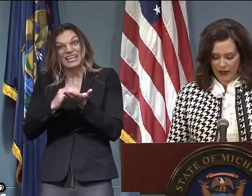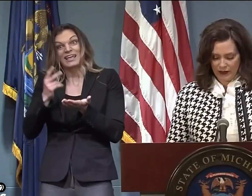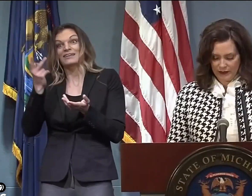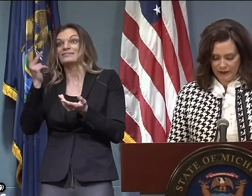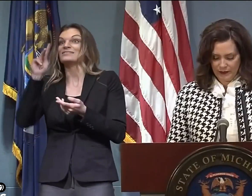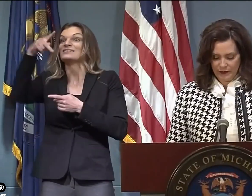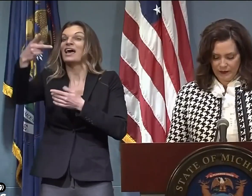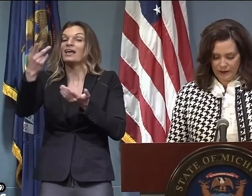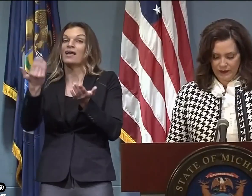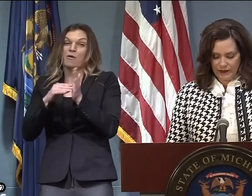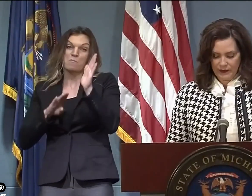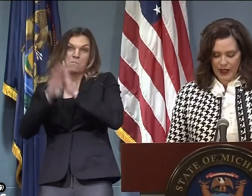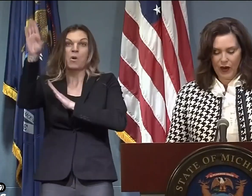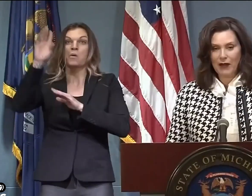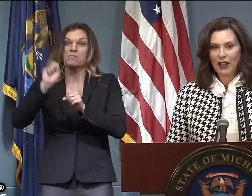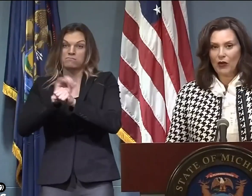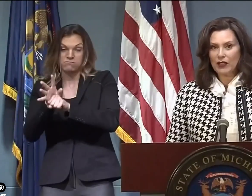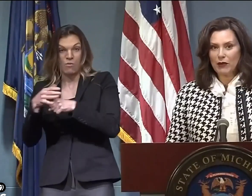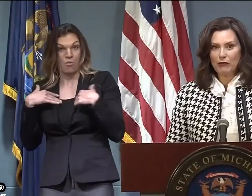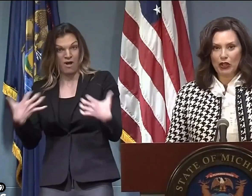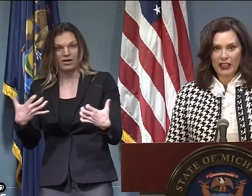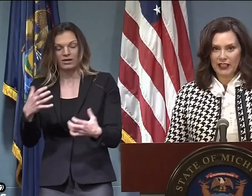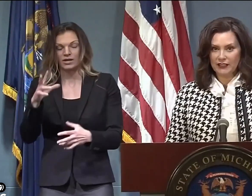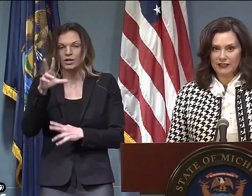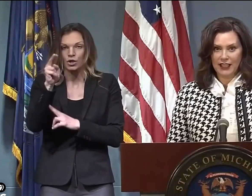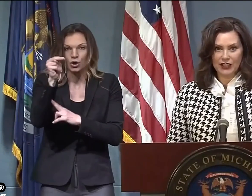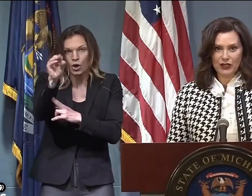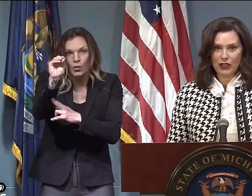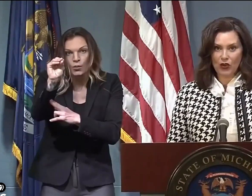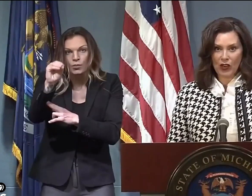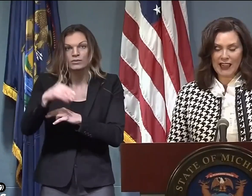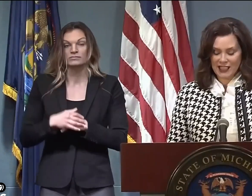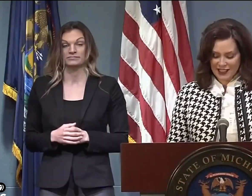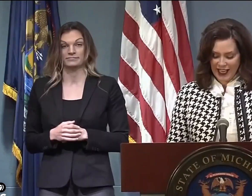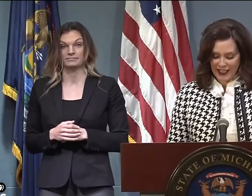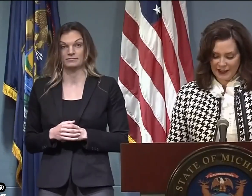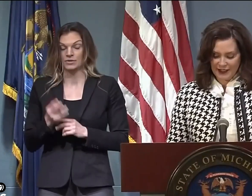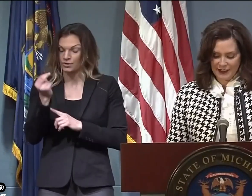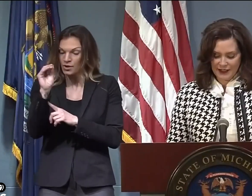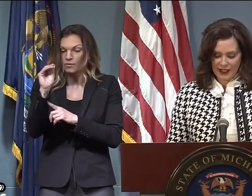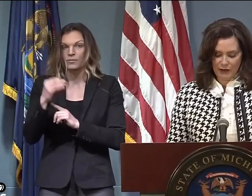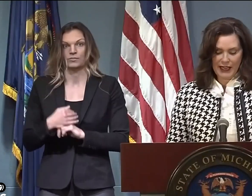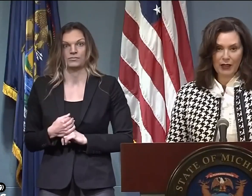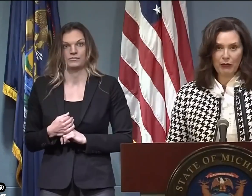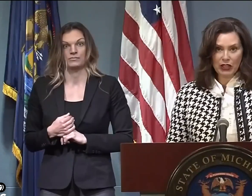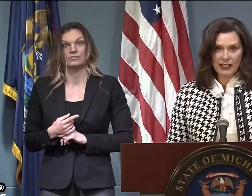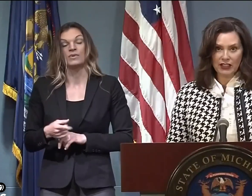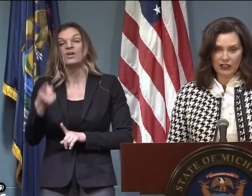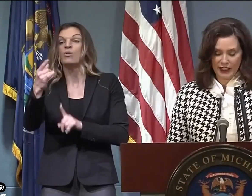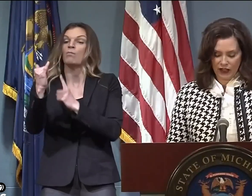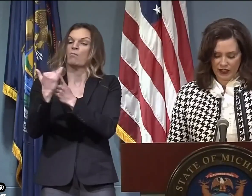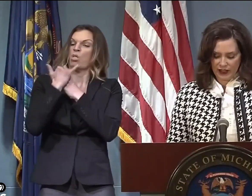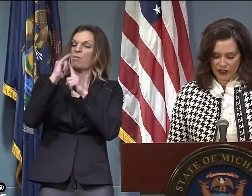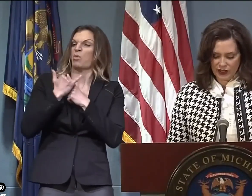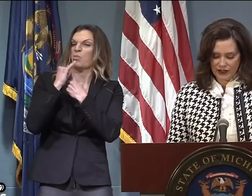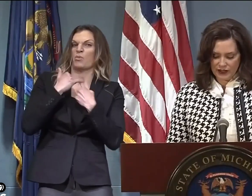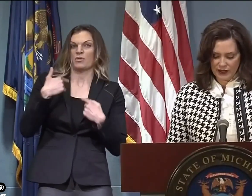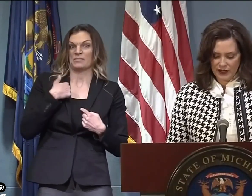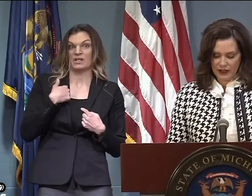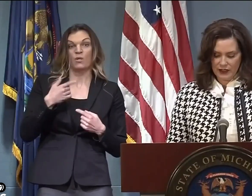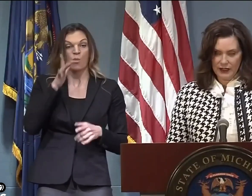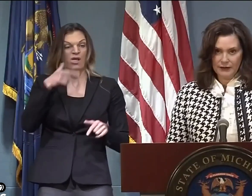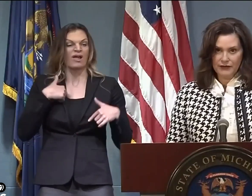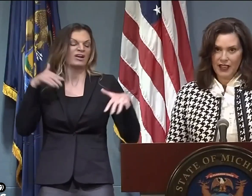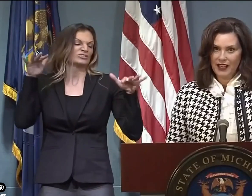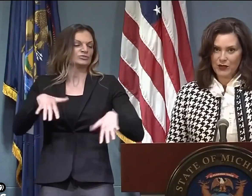wants to go through this again with a second wave. Now, I'm not going to be bullied into ignoring the science and